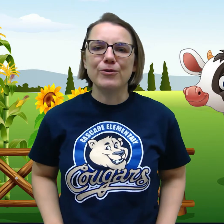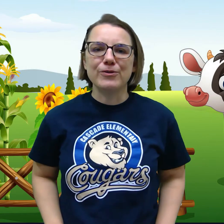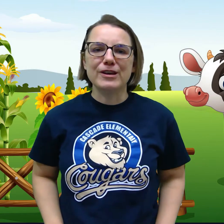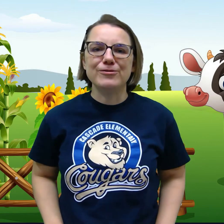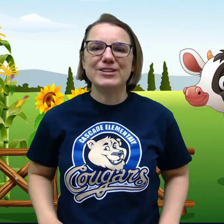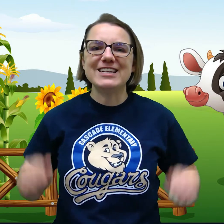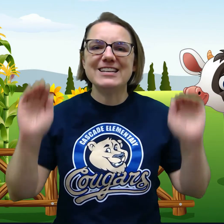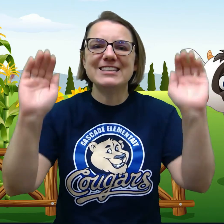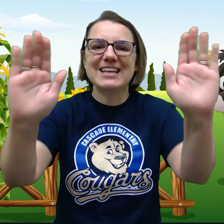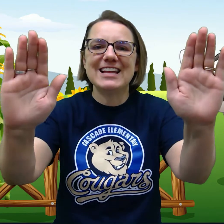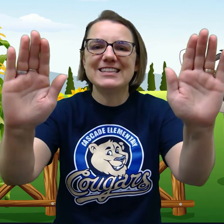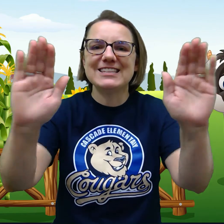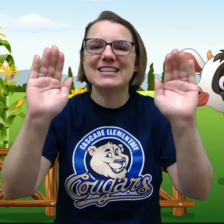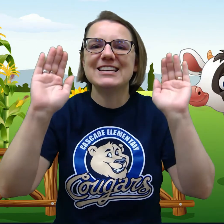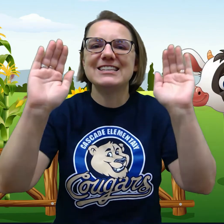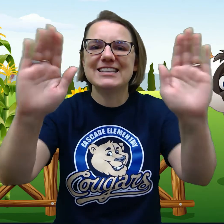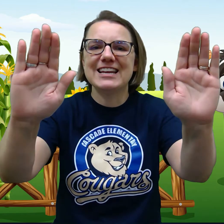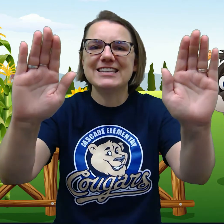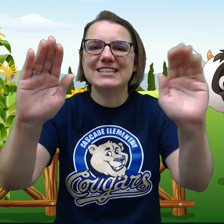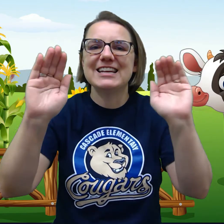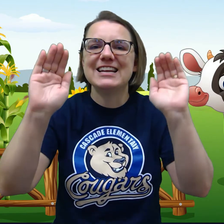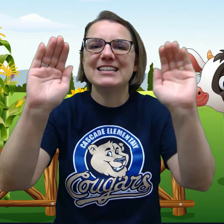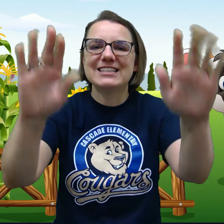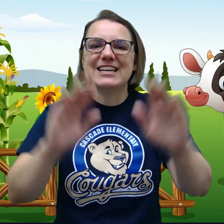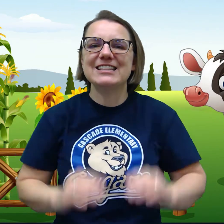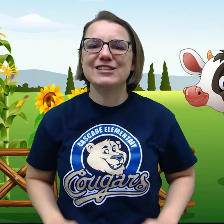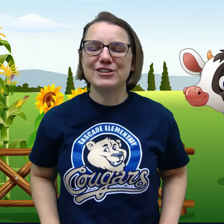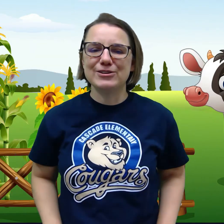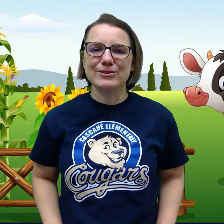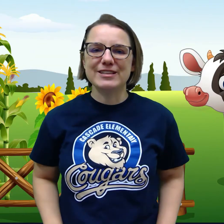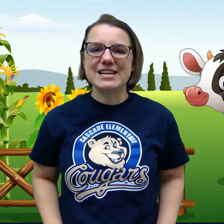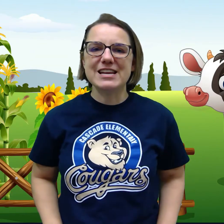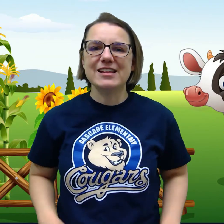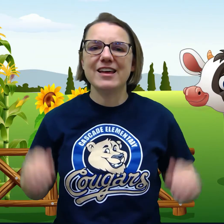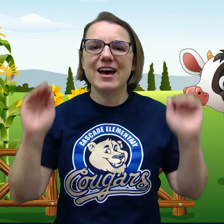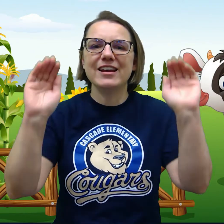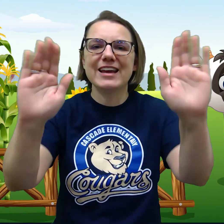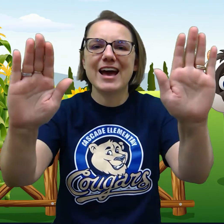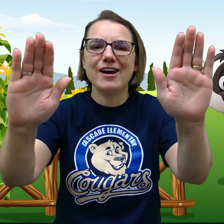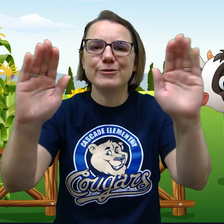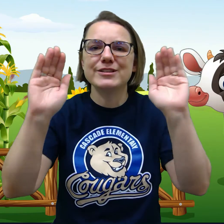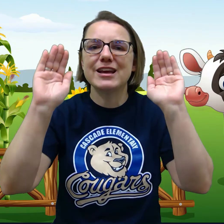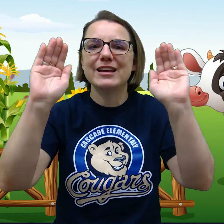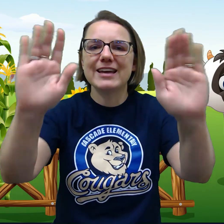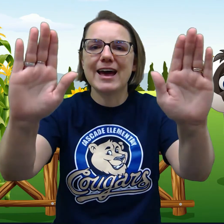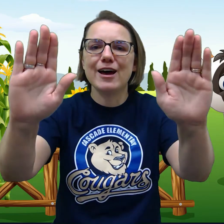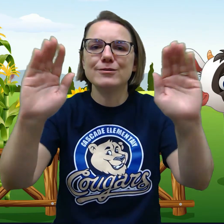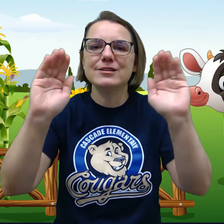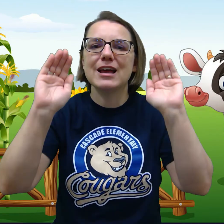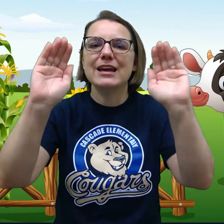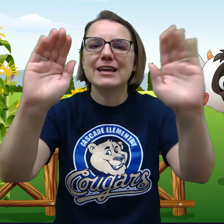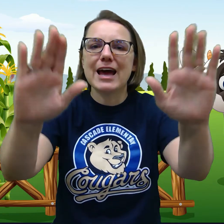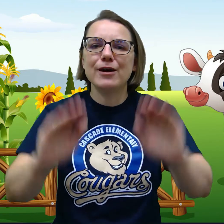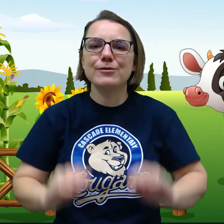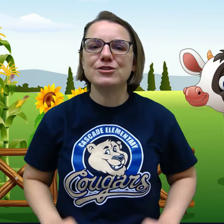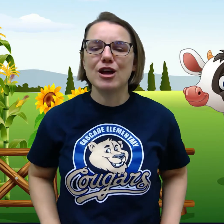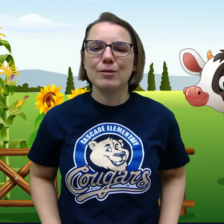fifty cents, cents, cents to see the cows, cows, cows jump